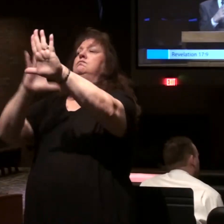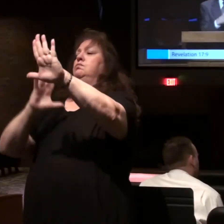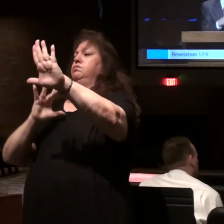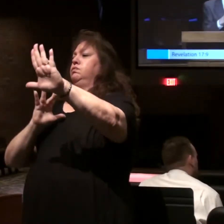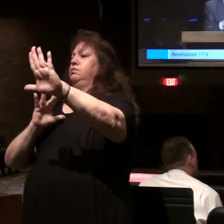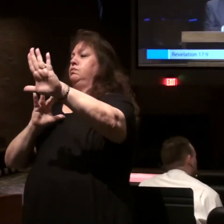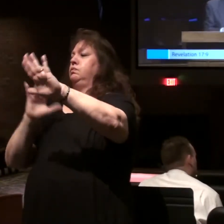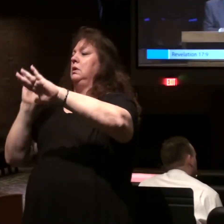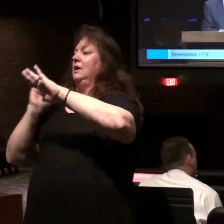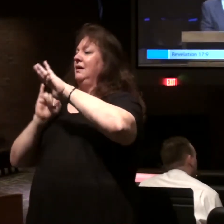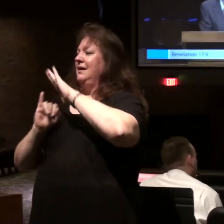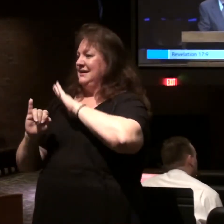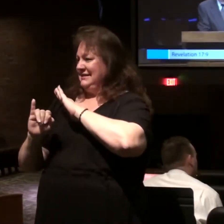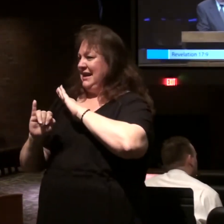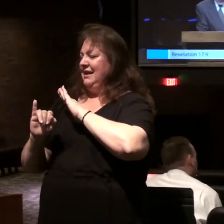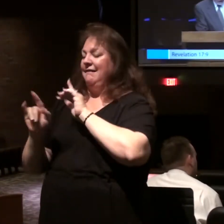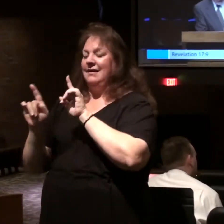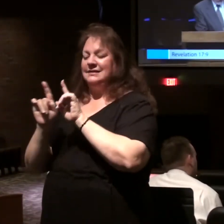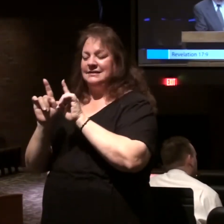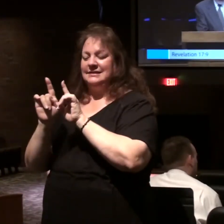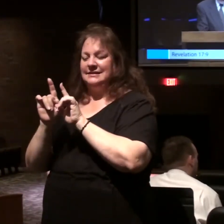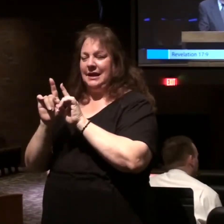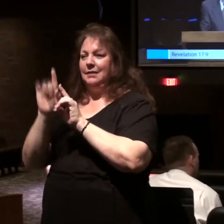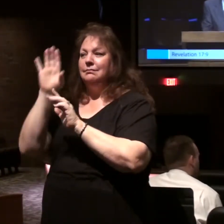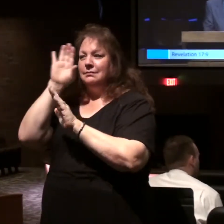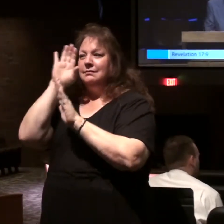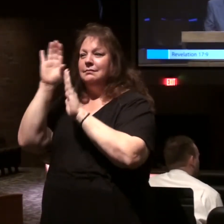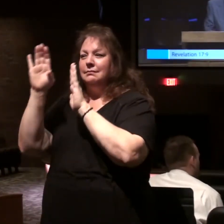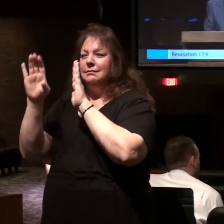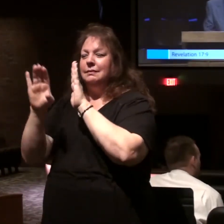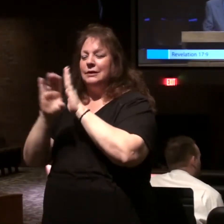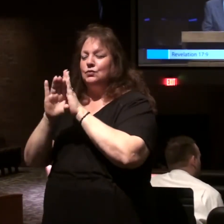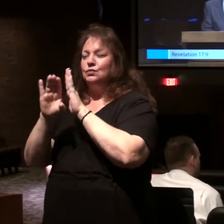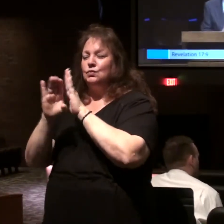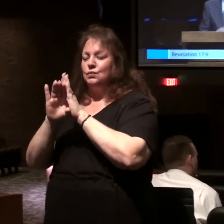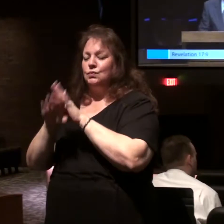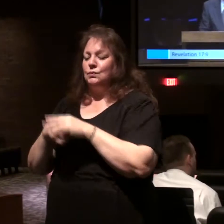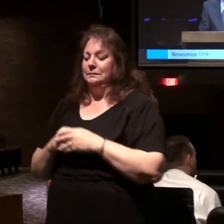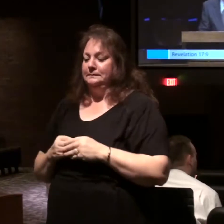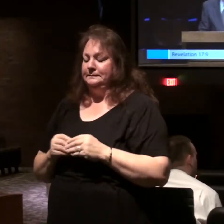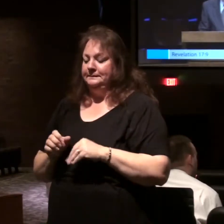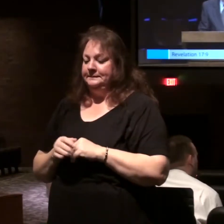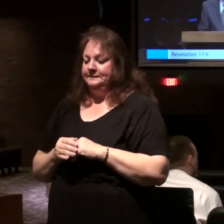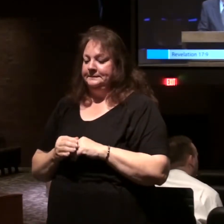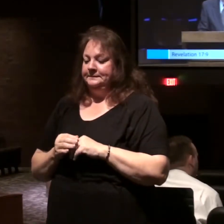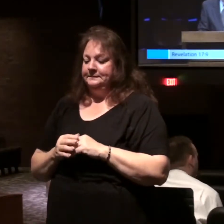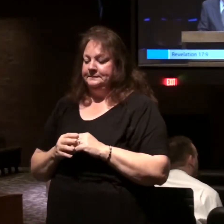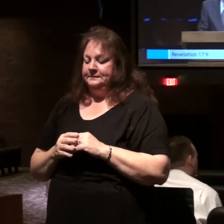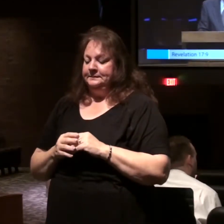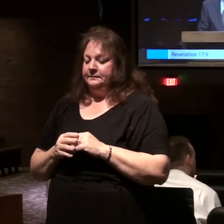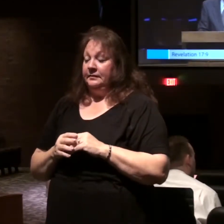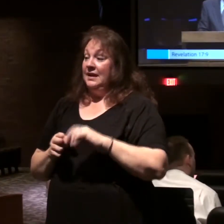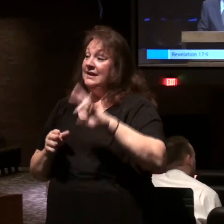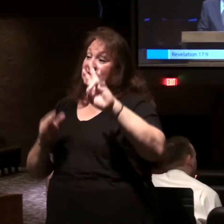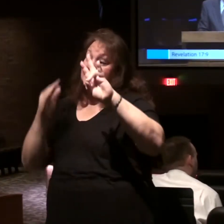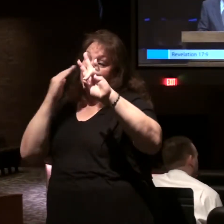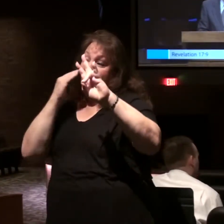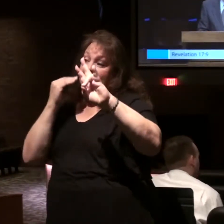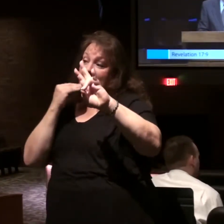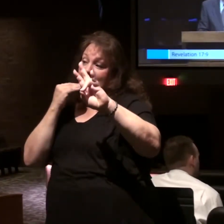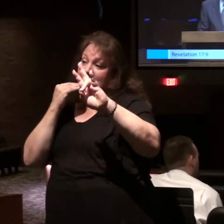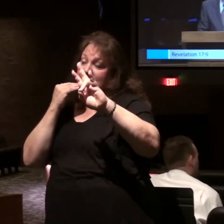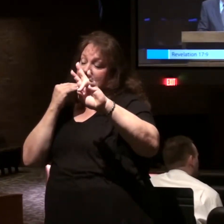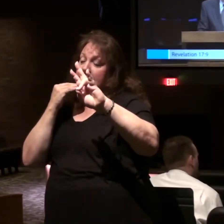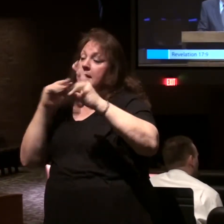Isaiah has the same kind of analogy in his prophecies the seven heads are seven